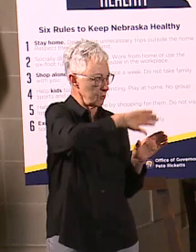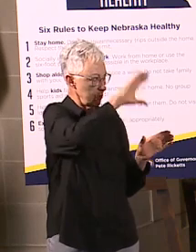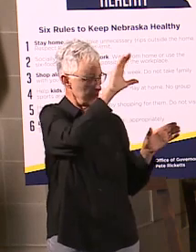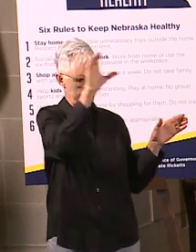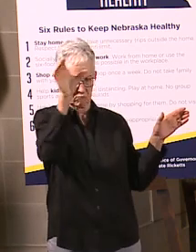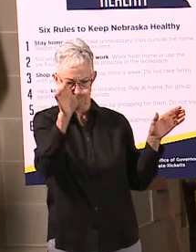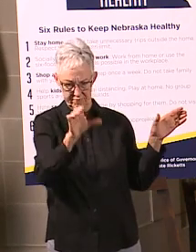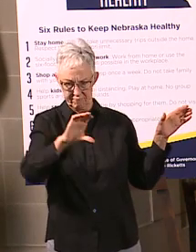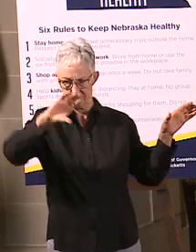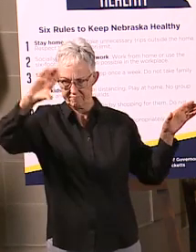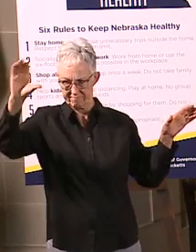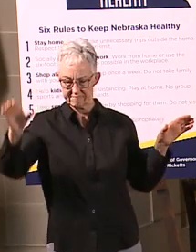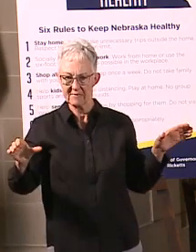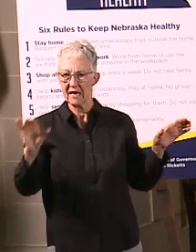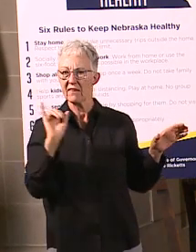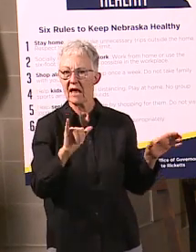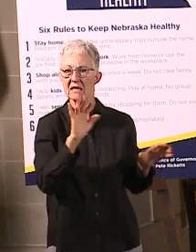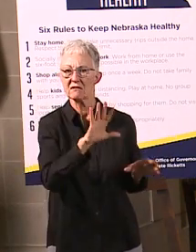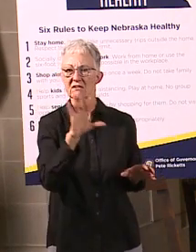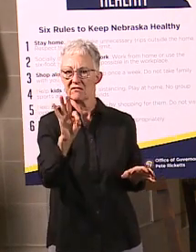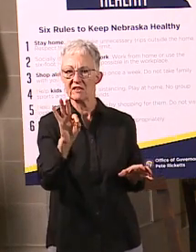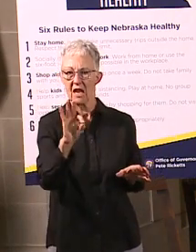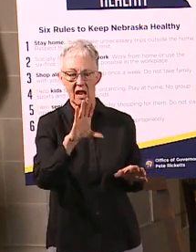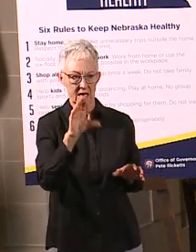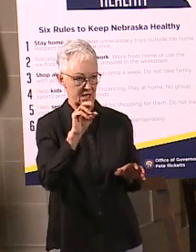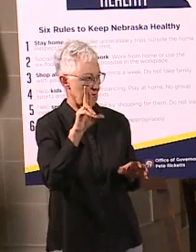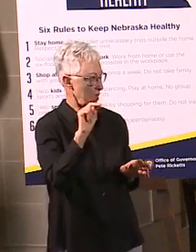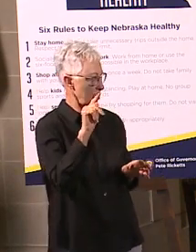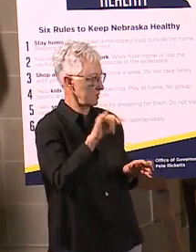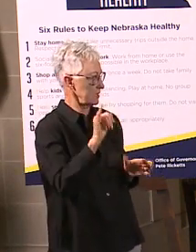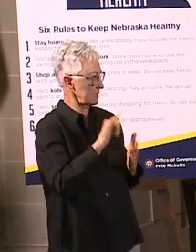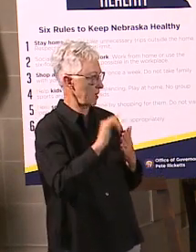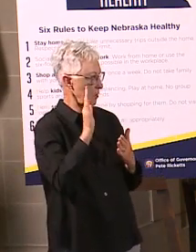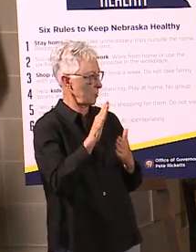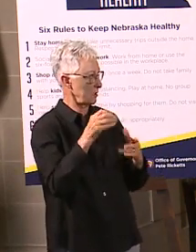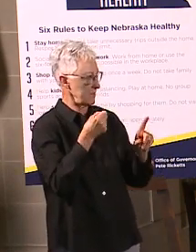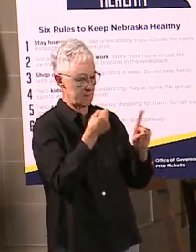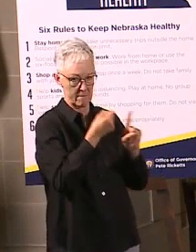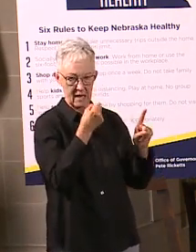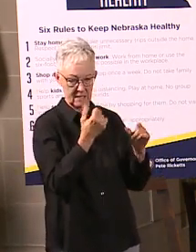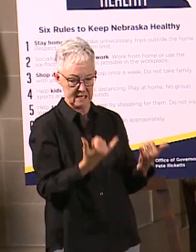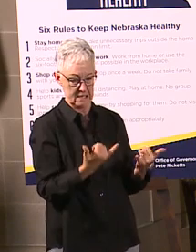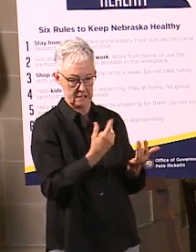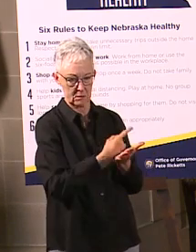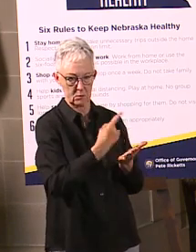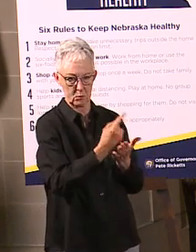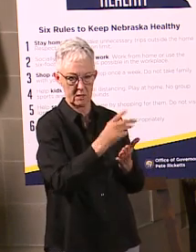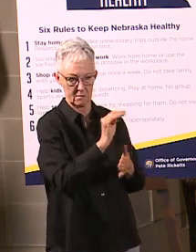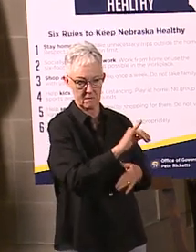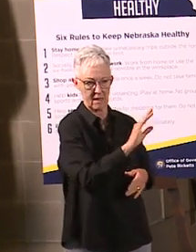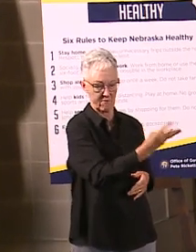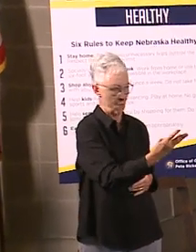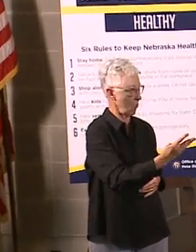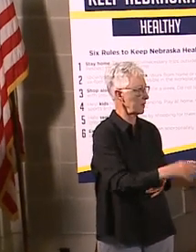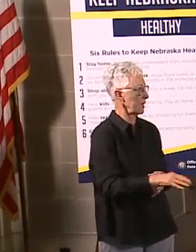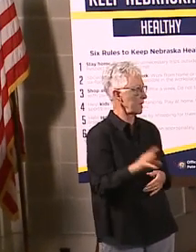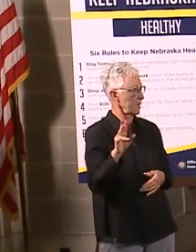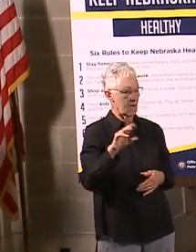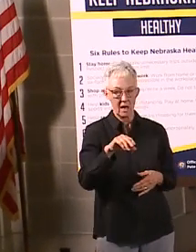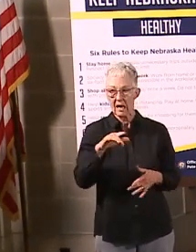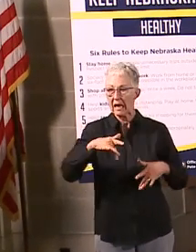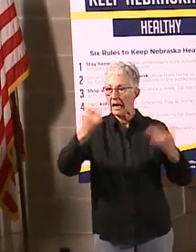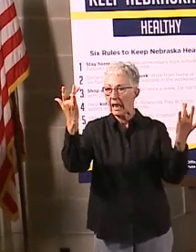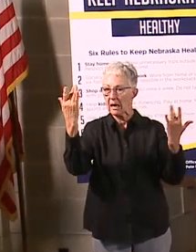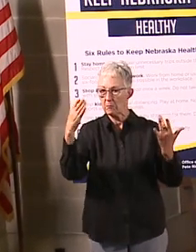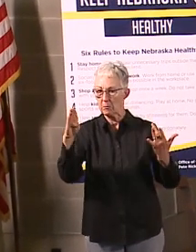that the DHM went effective this week, May 4th. The light blue is the May 11th. We'll be getting those DHMs actually